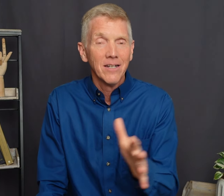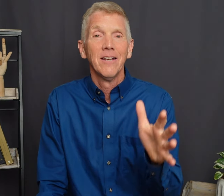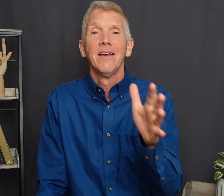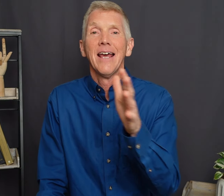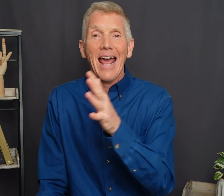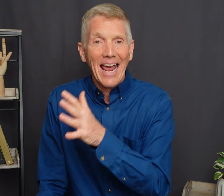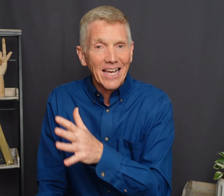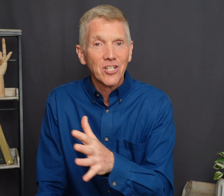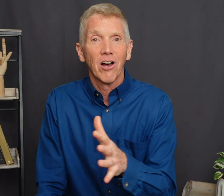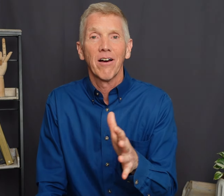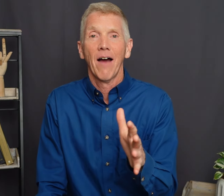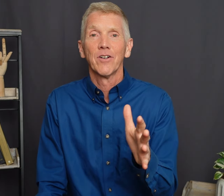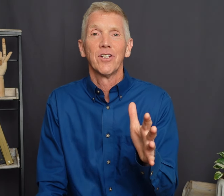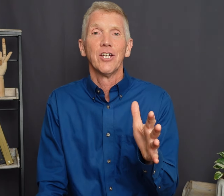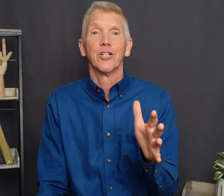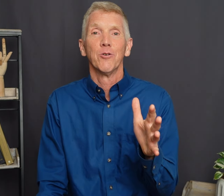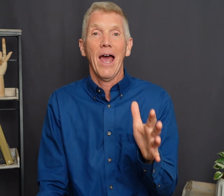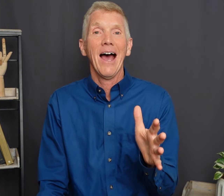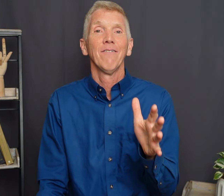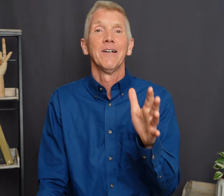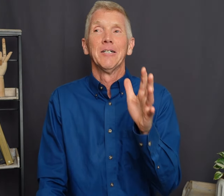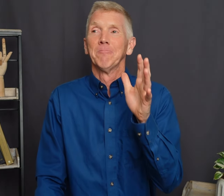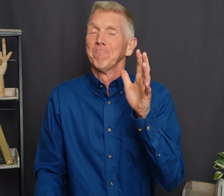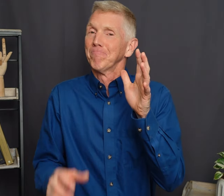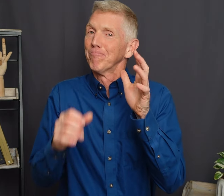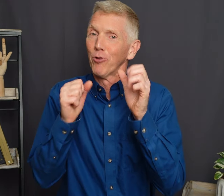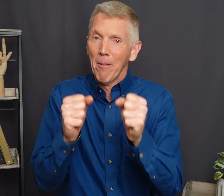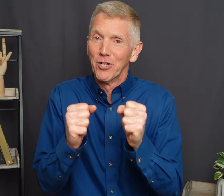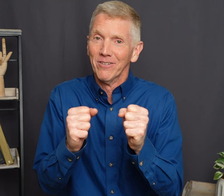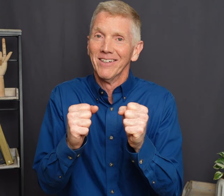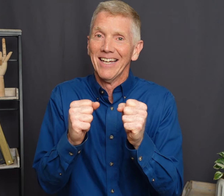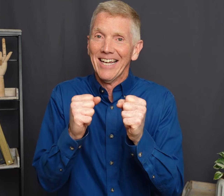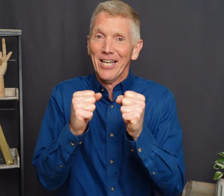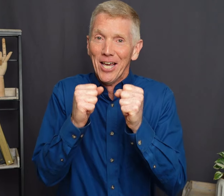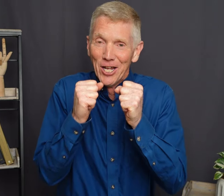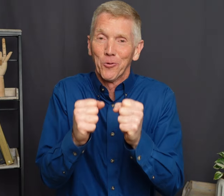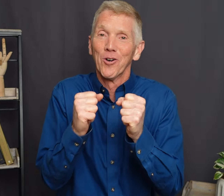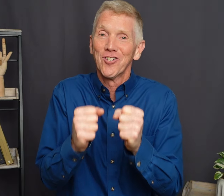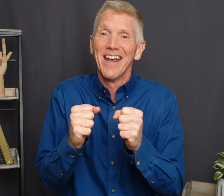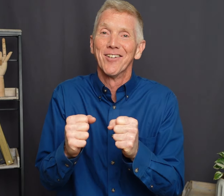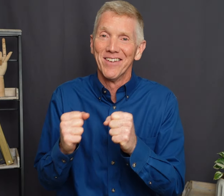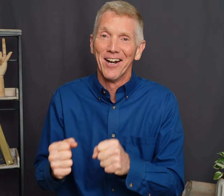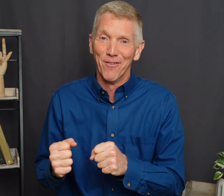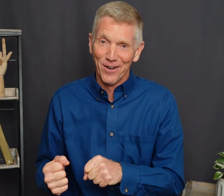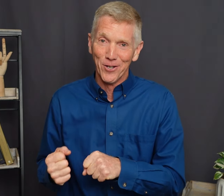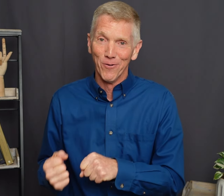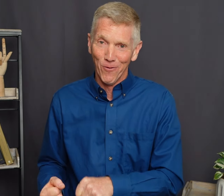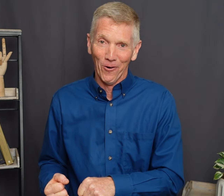ASL conversation you have I promise you It's worth staying to the end of the video for